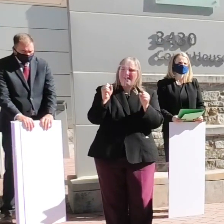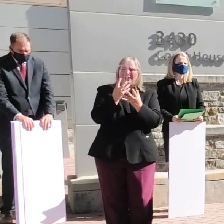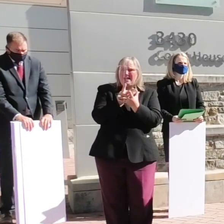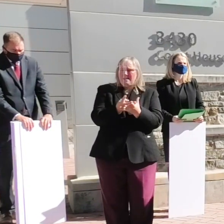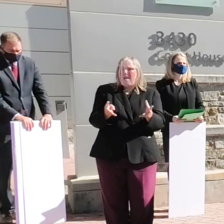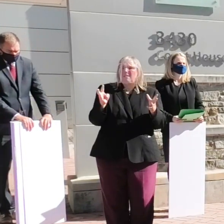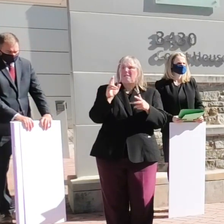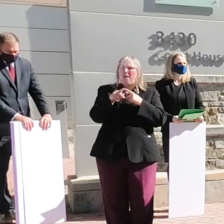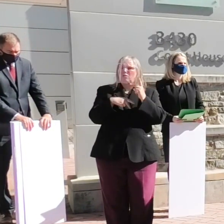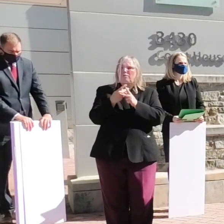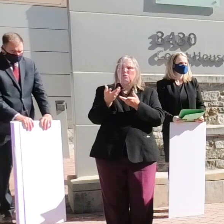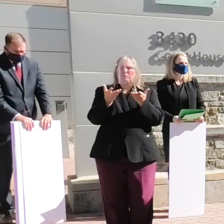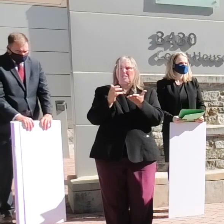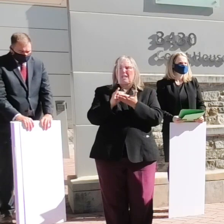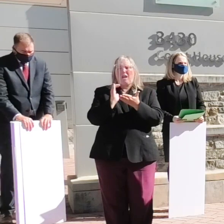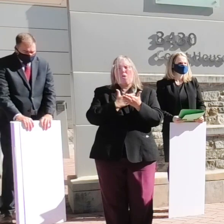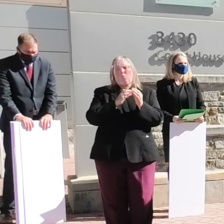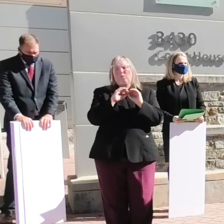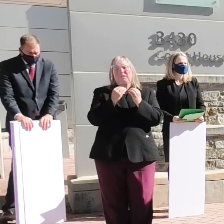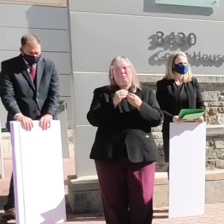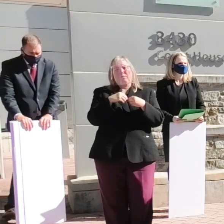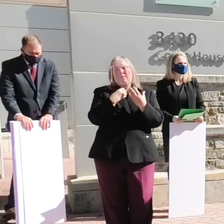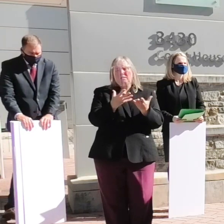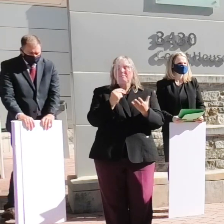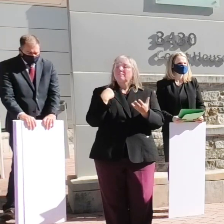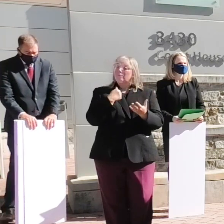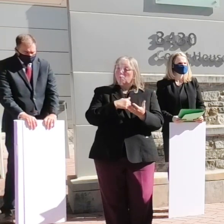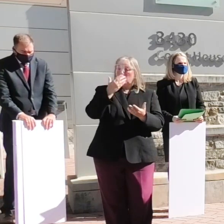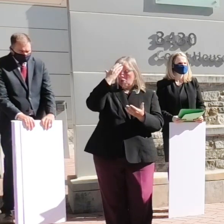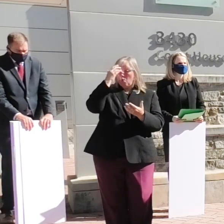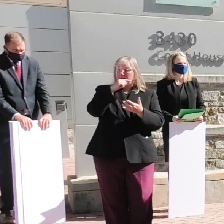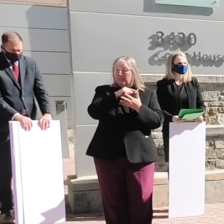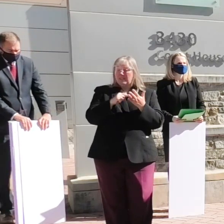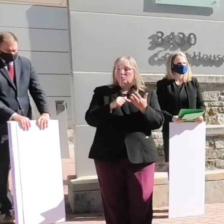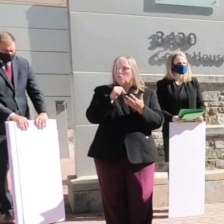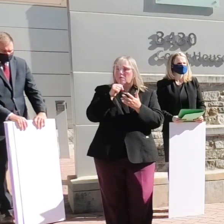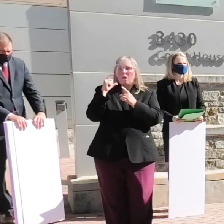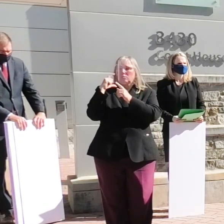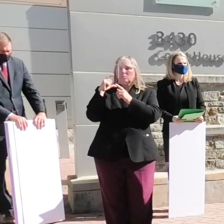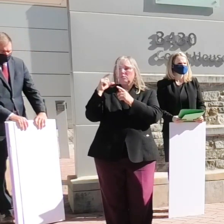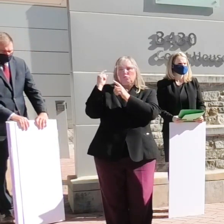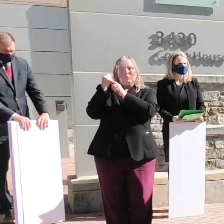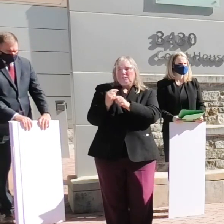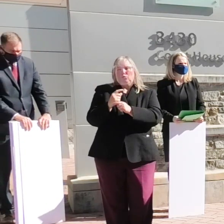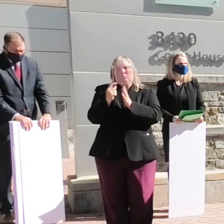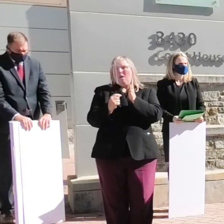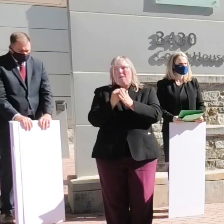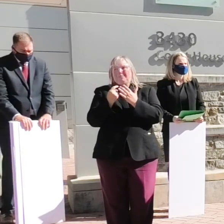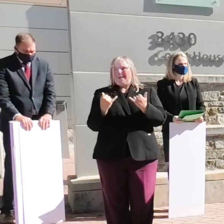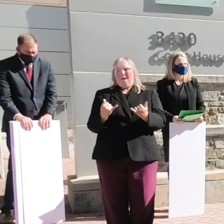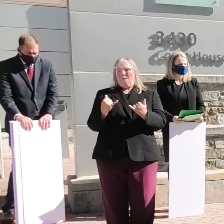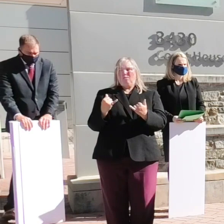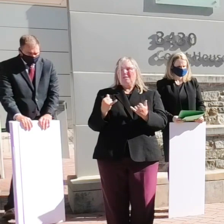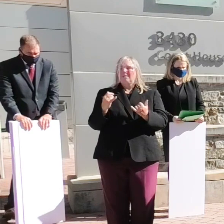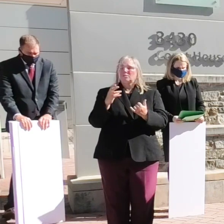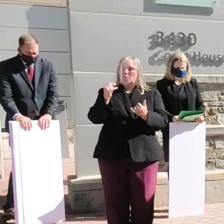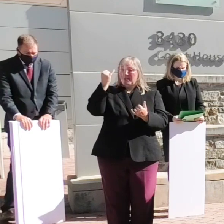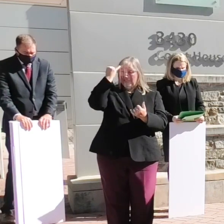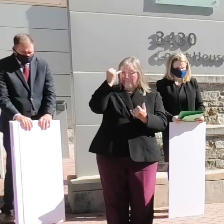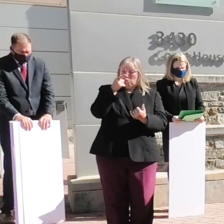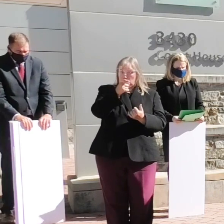types of services that our organization provides and we know that these are not traditional times so if you find yourself